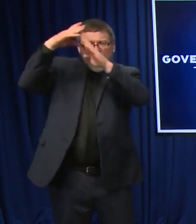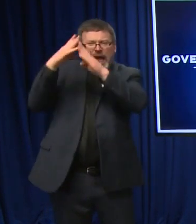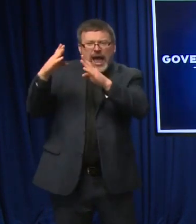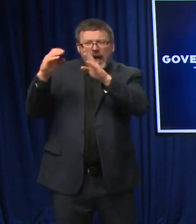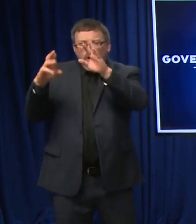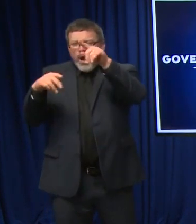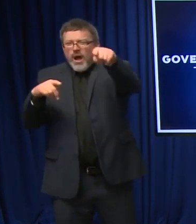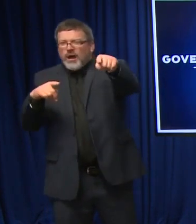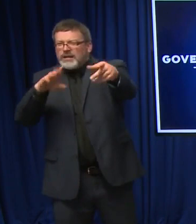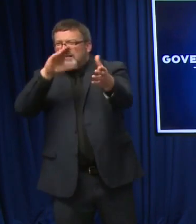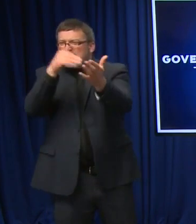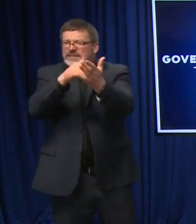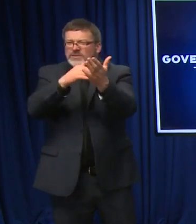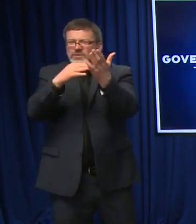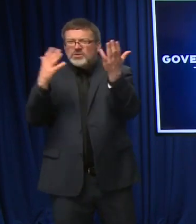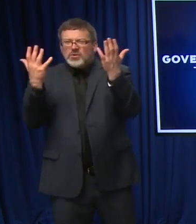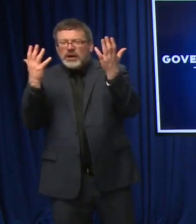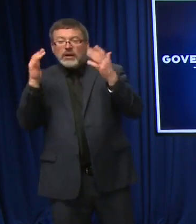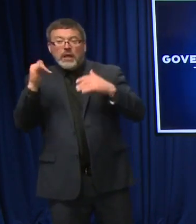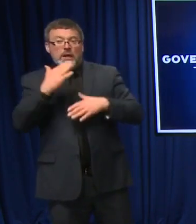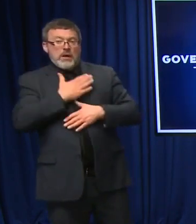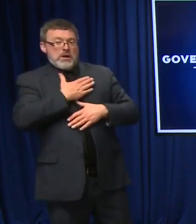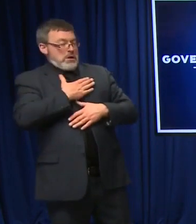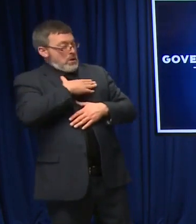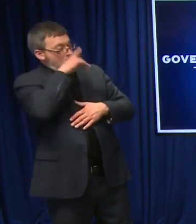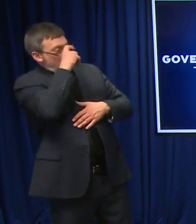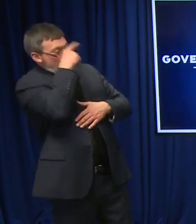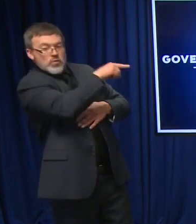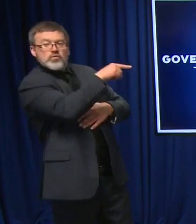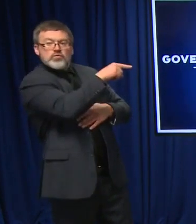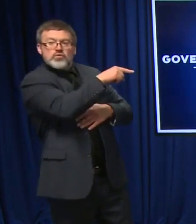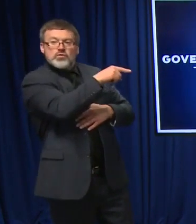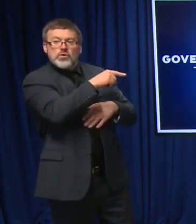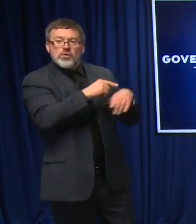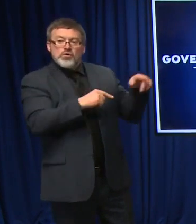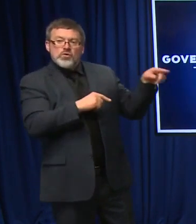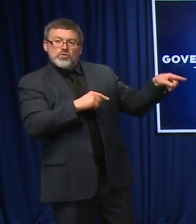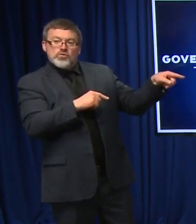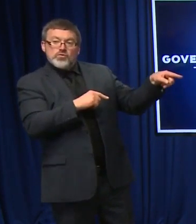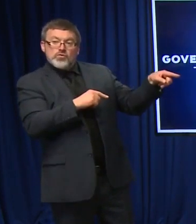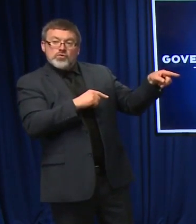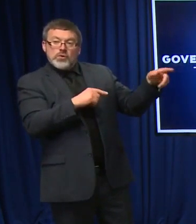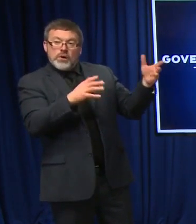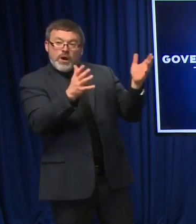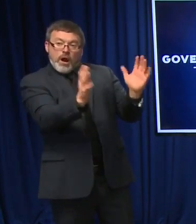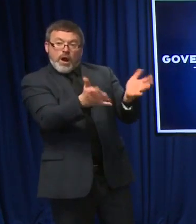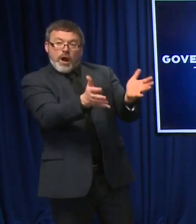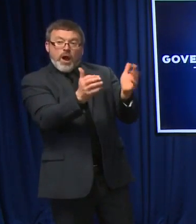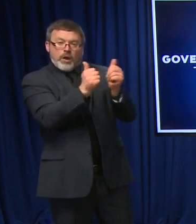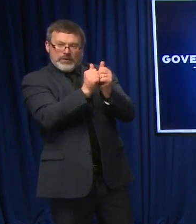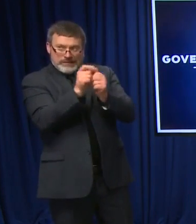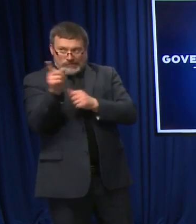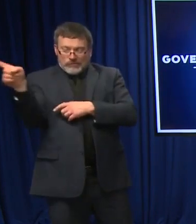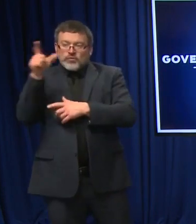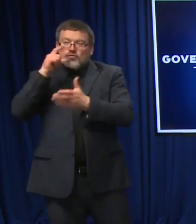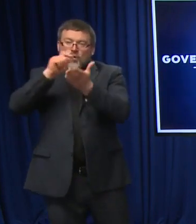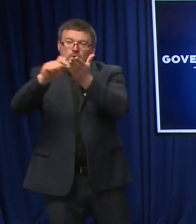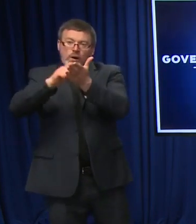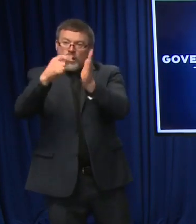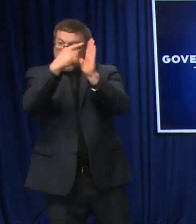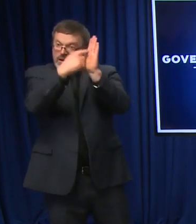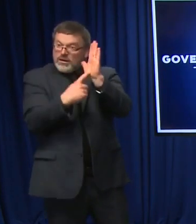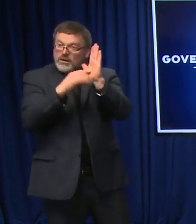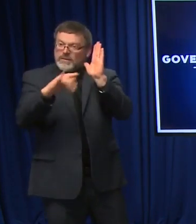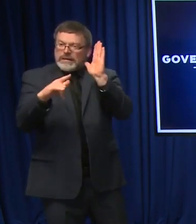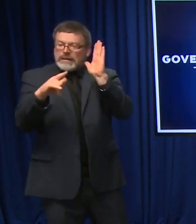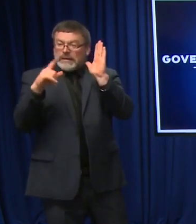other location. So my question is, have you talked to lawmakers? What would be your preference? And